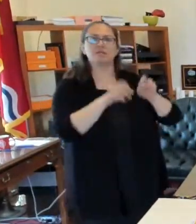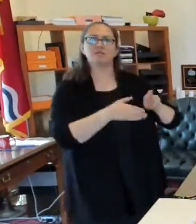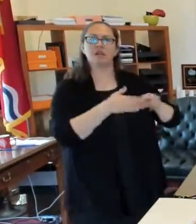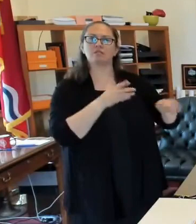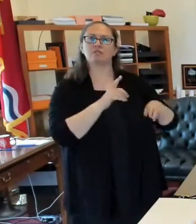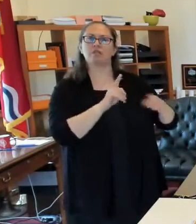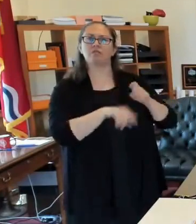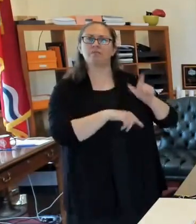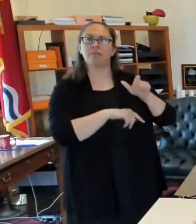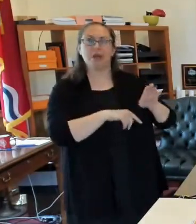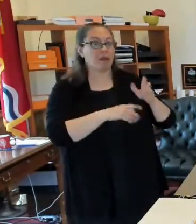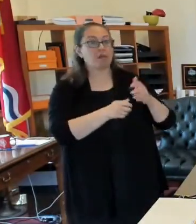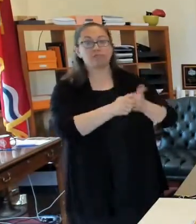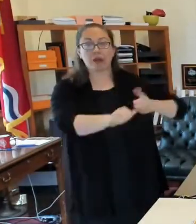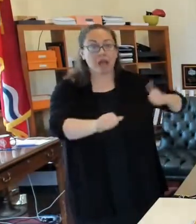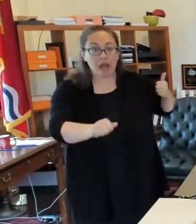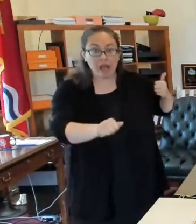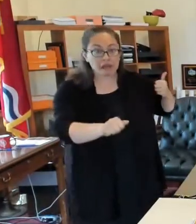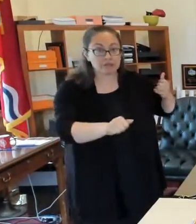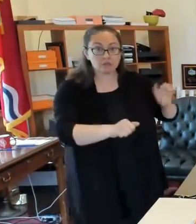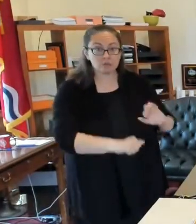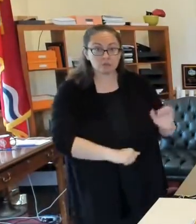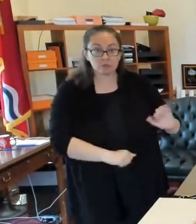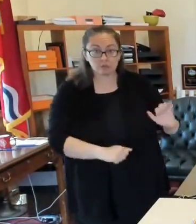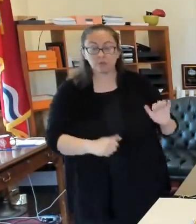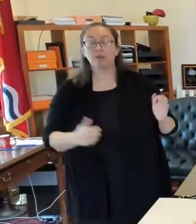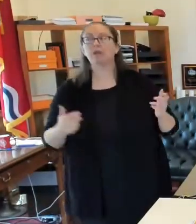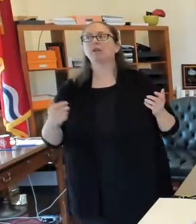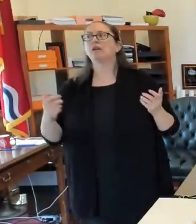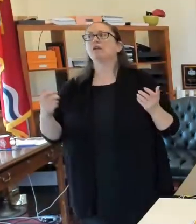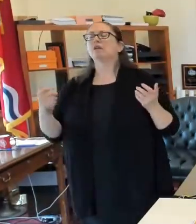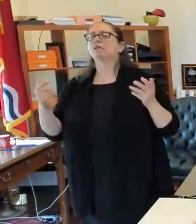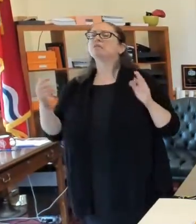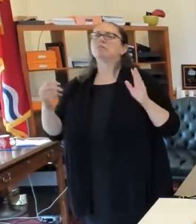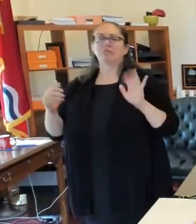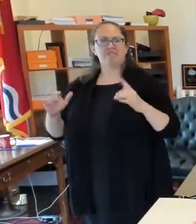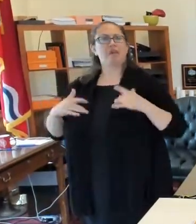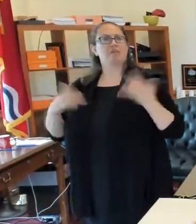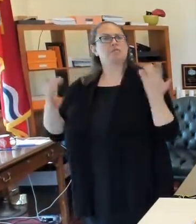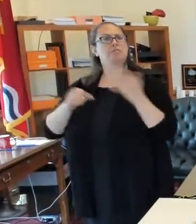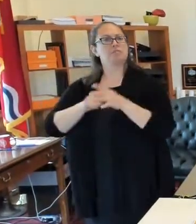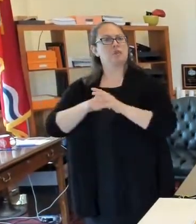so that is it with regard to COVID cases.